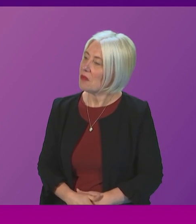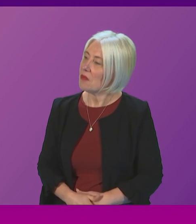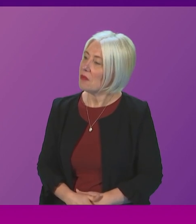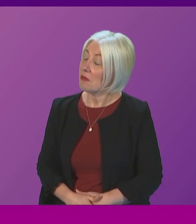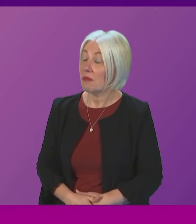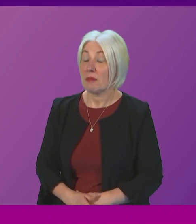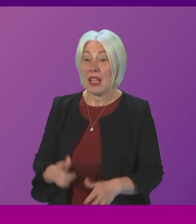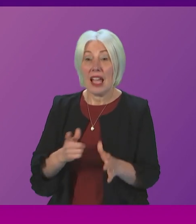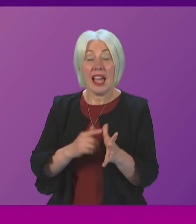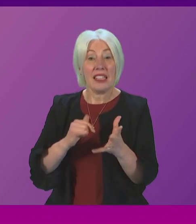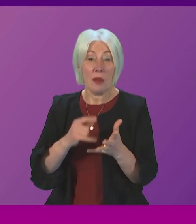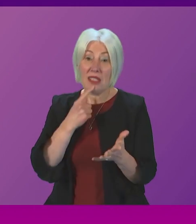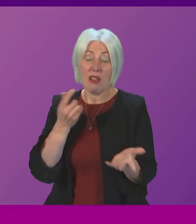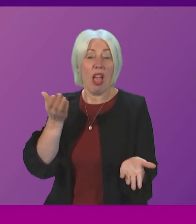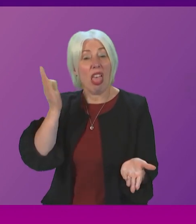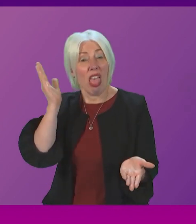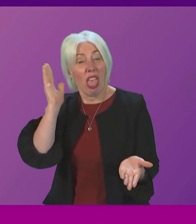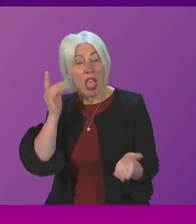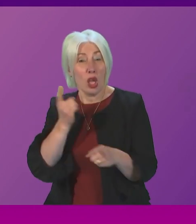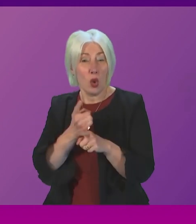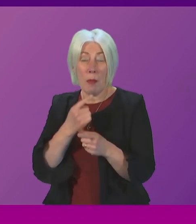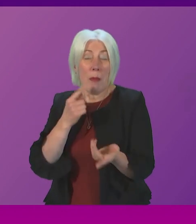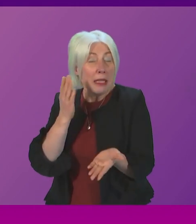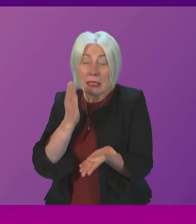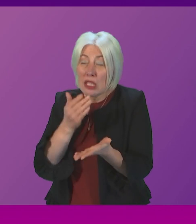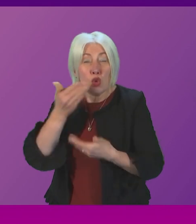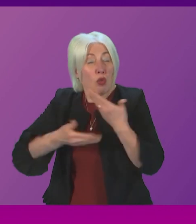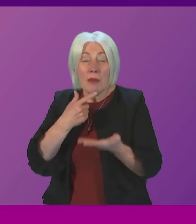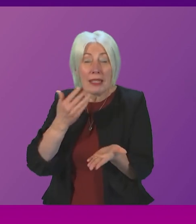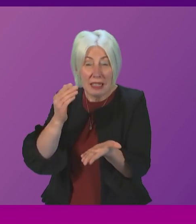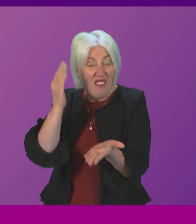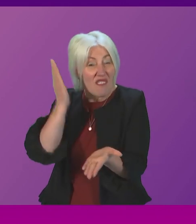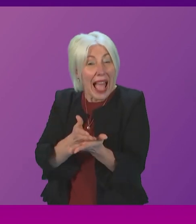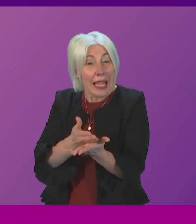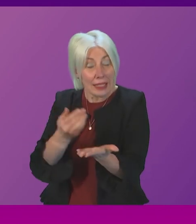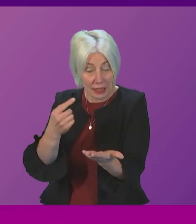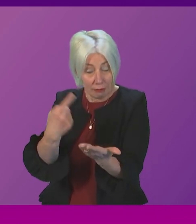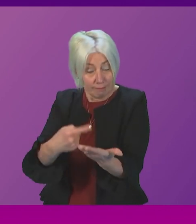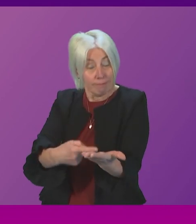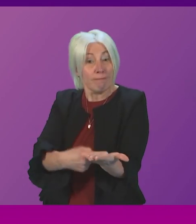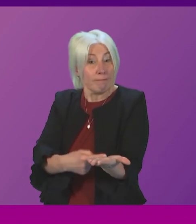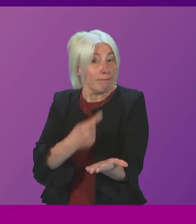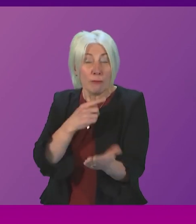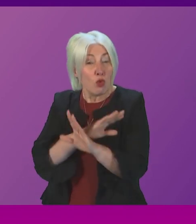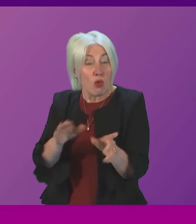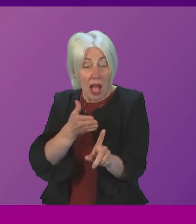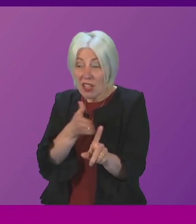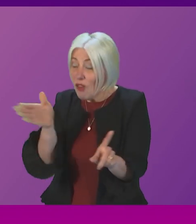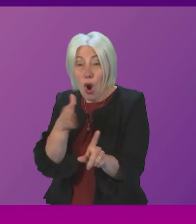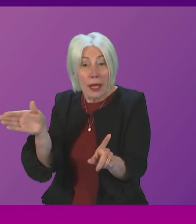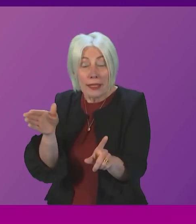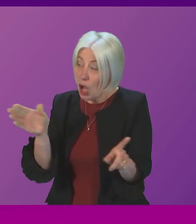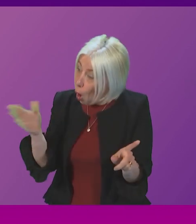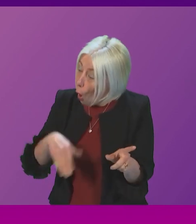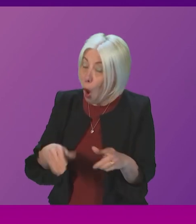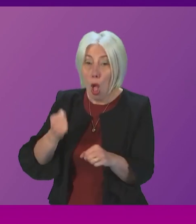Anasawa calls it rhetoric but they're facts they're facts that he cannot and should not seek to avoid and when it comes to each and every government